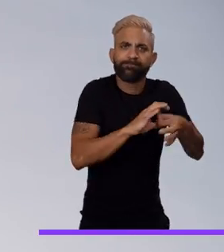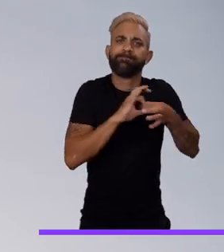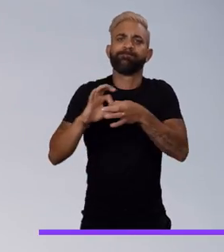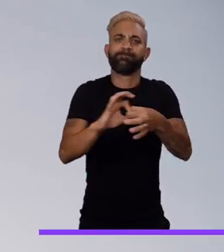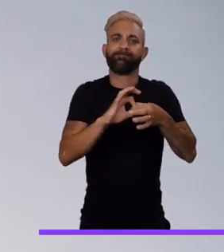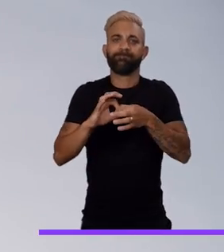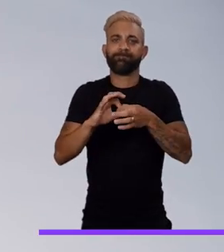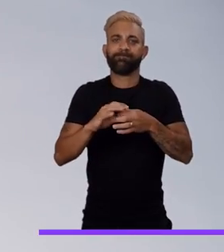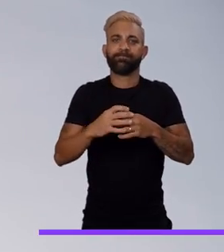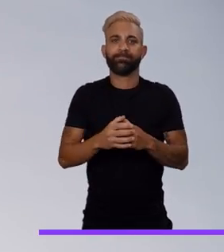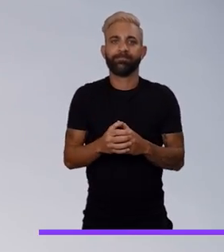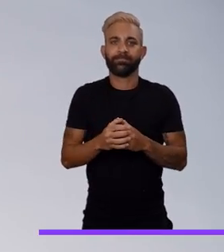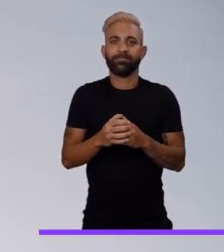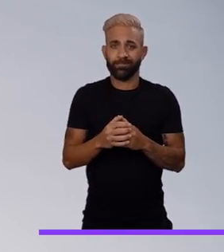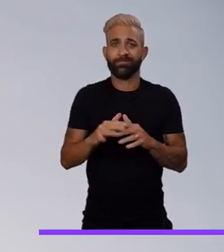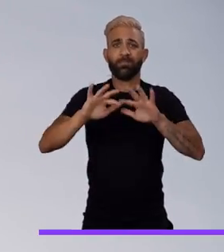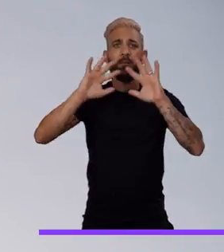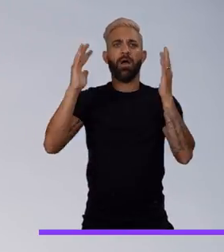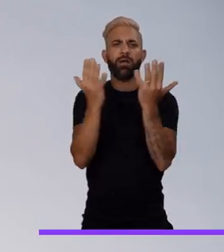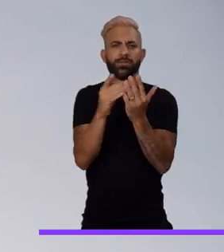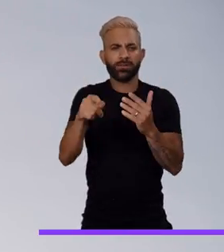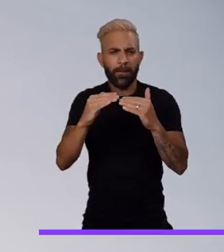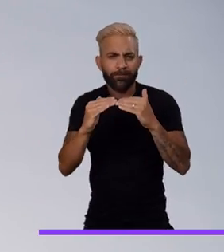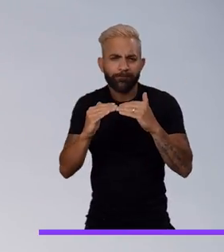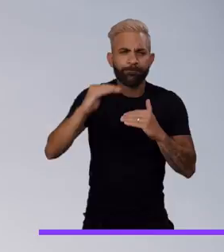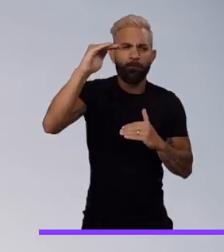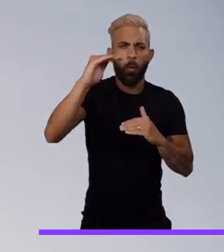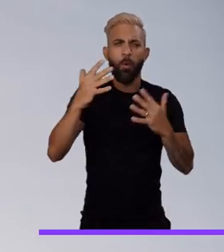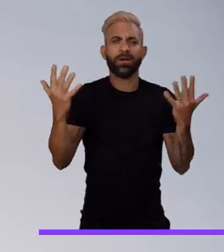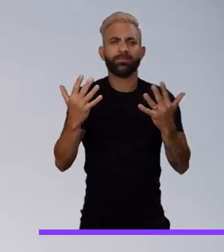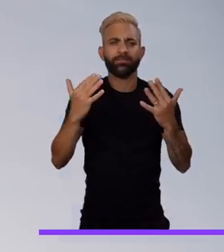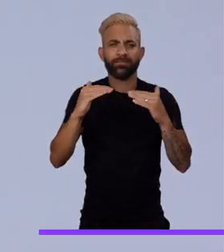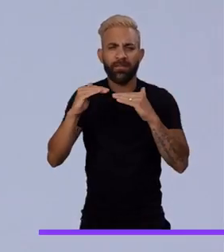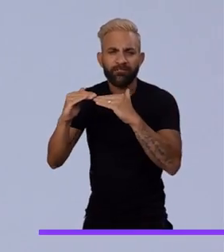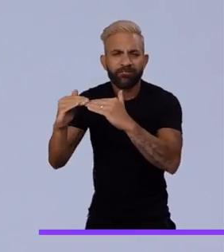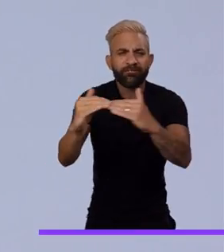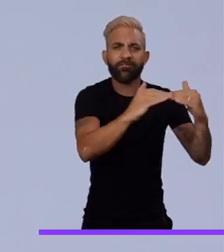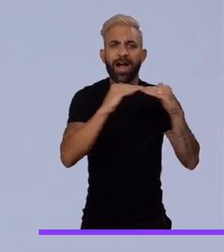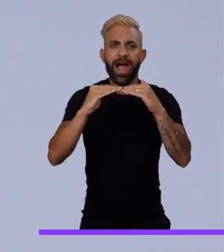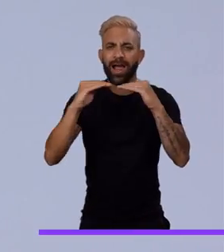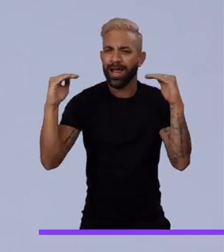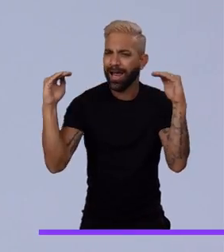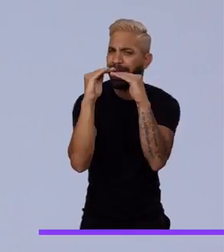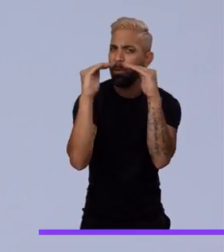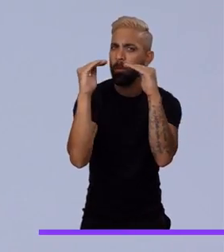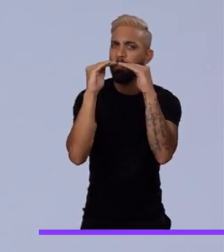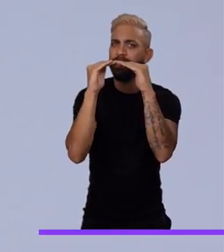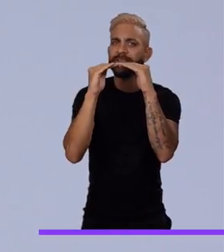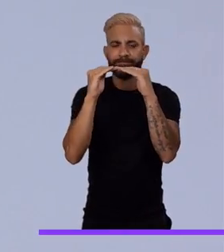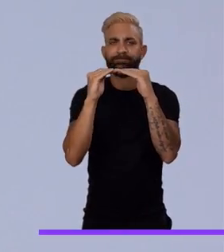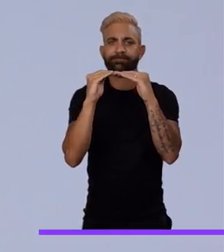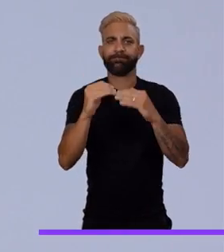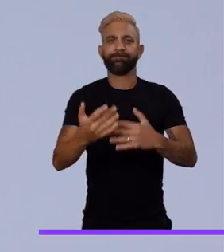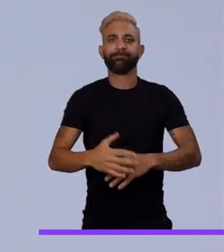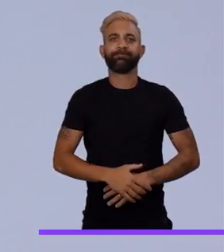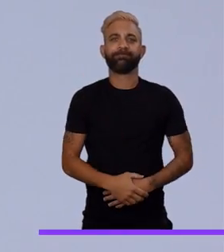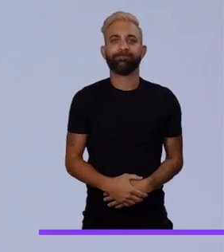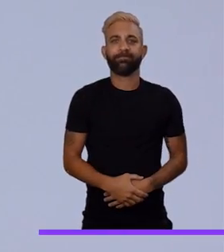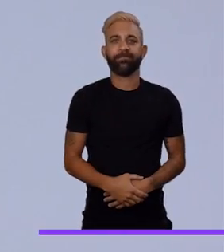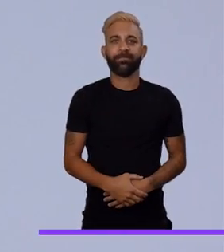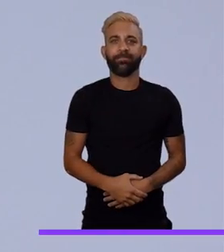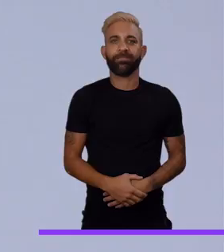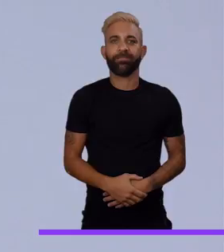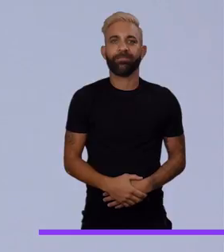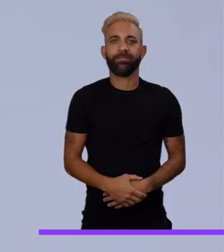heard, active and included. A movement to make the world fairer, more just